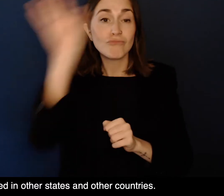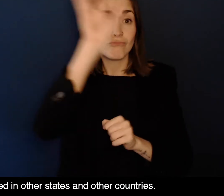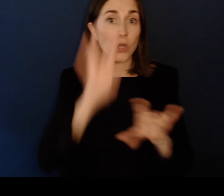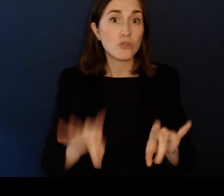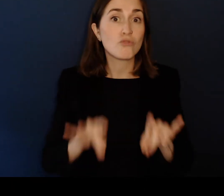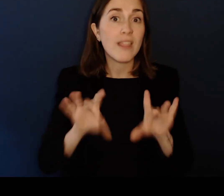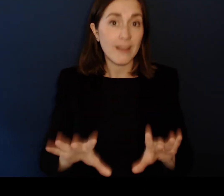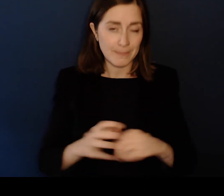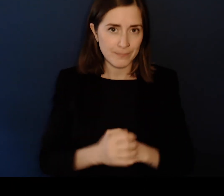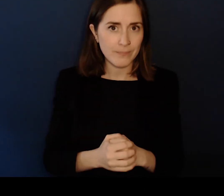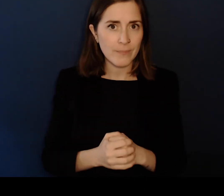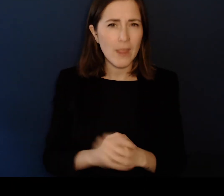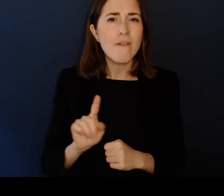other countries.